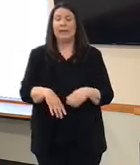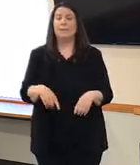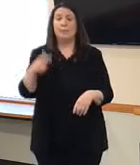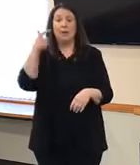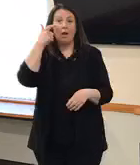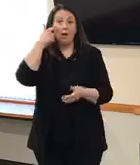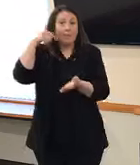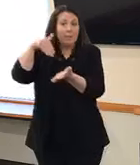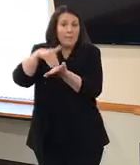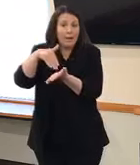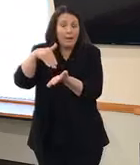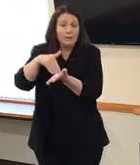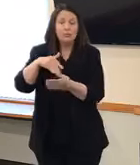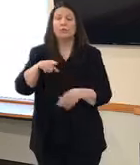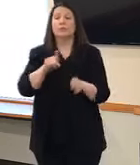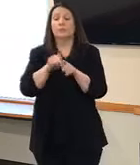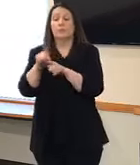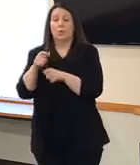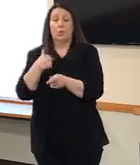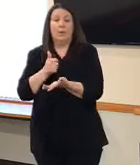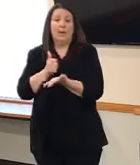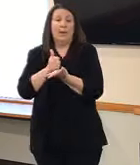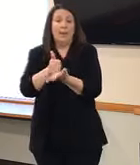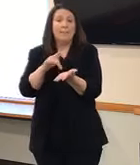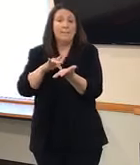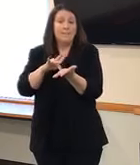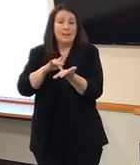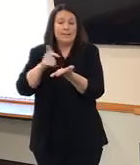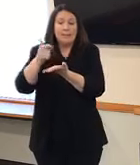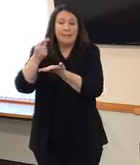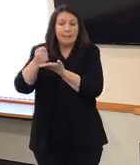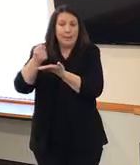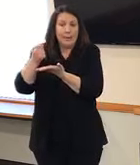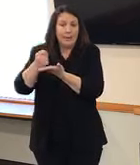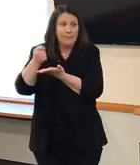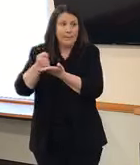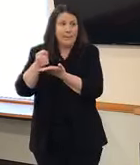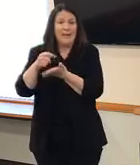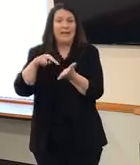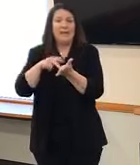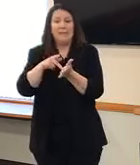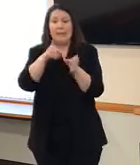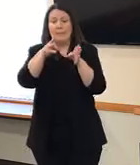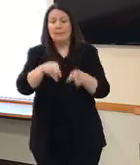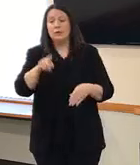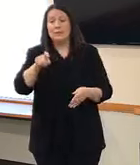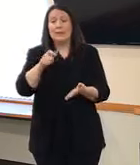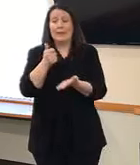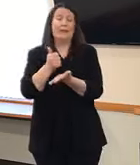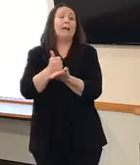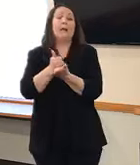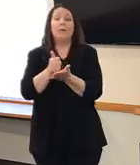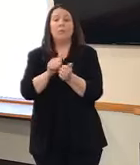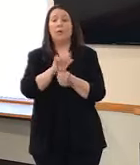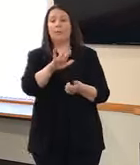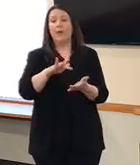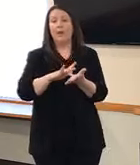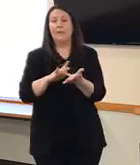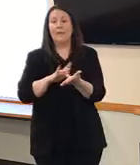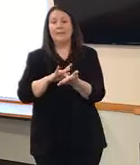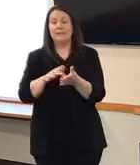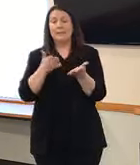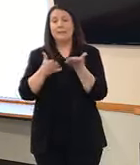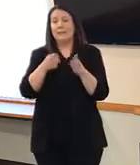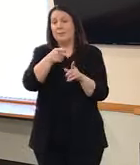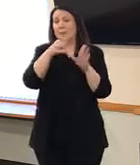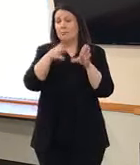We also do medication-assisted therapy. This is assistance with individuals who might have a